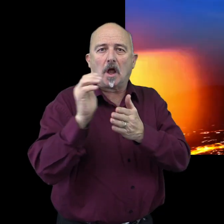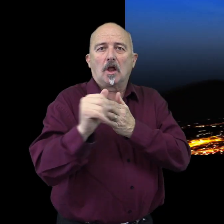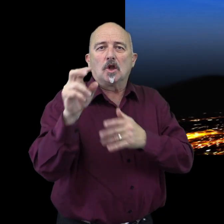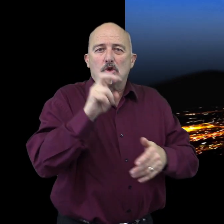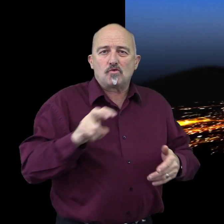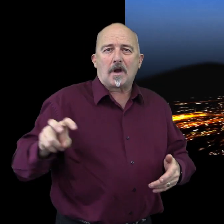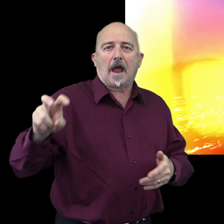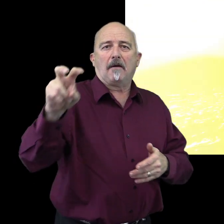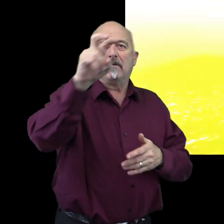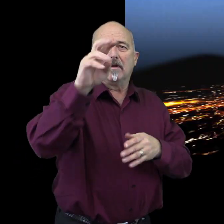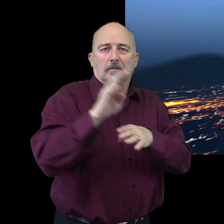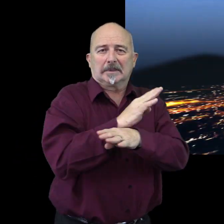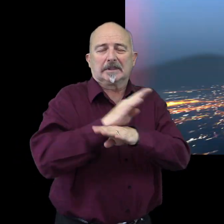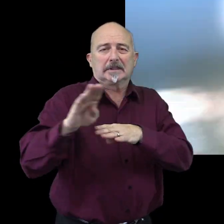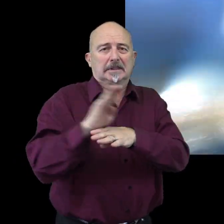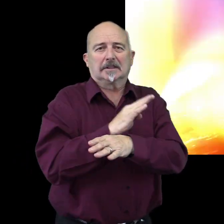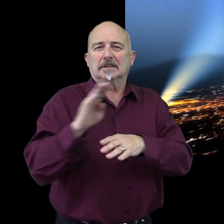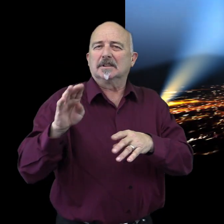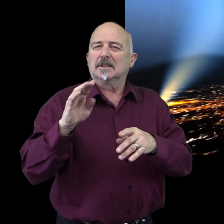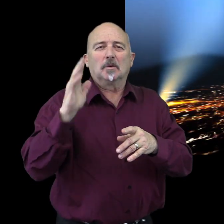is about to change forever.